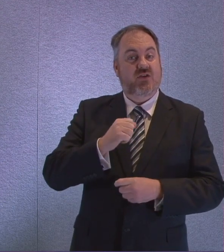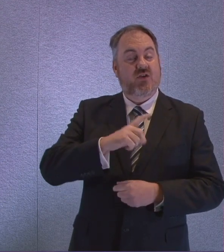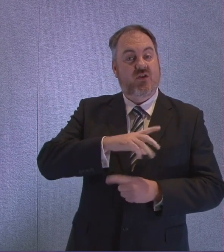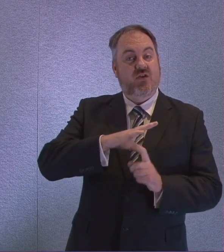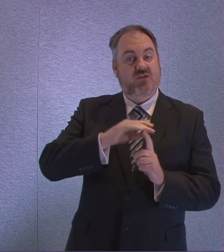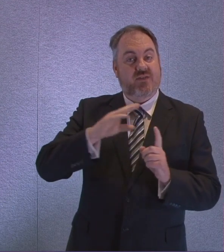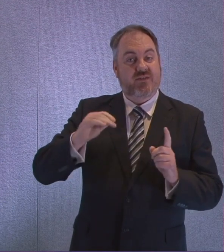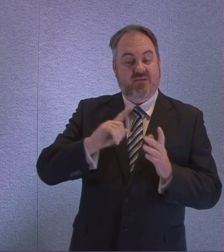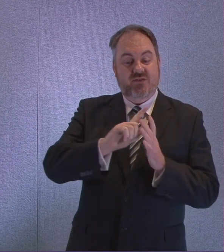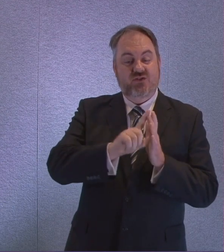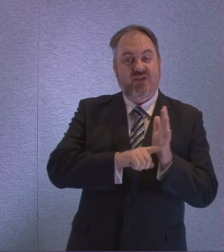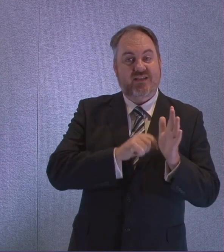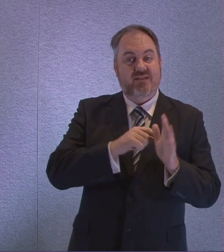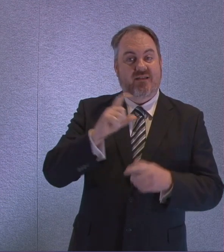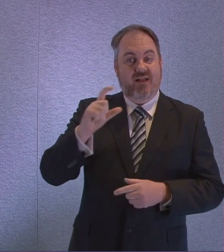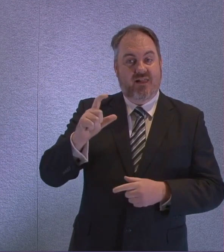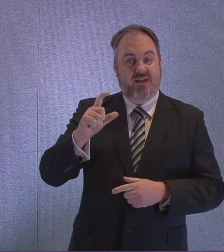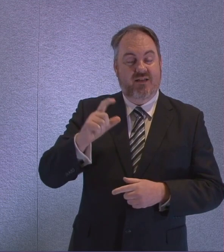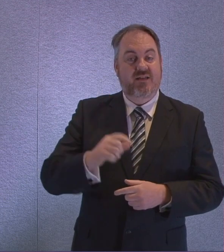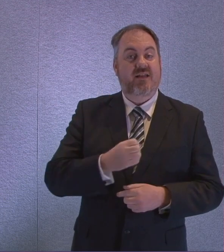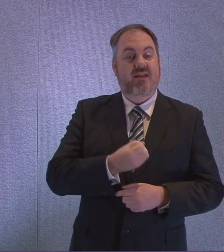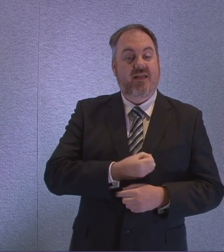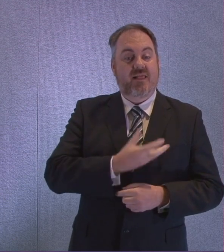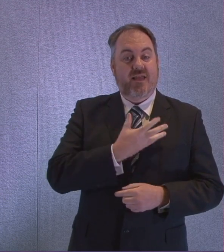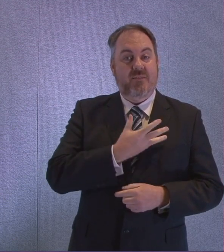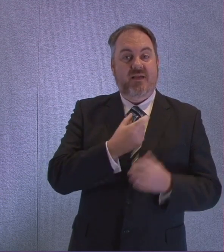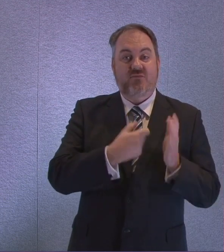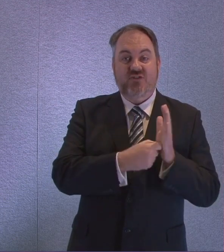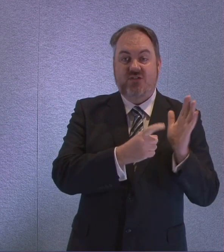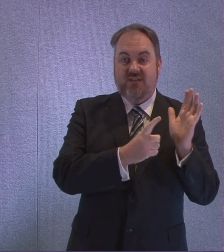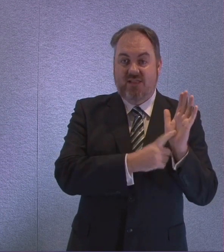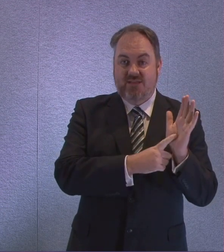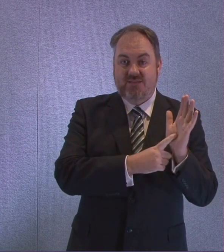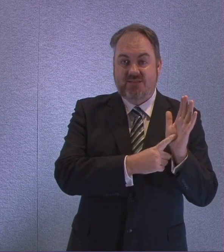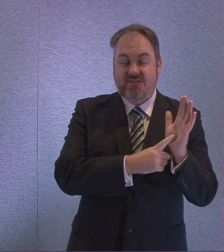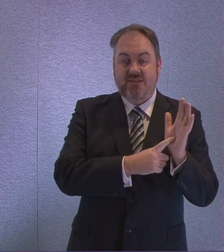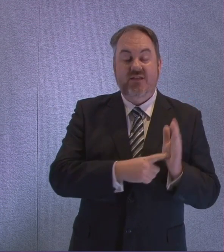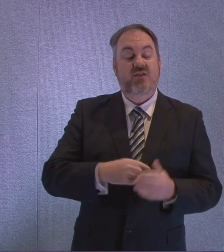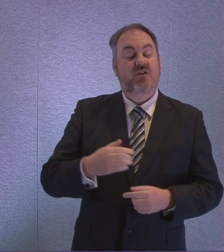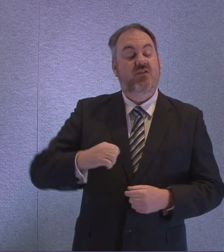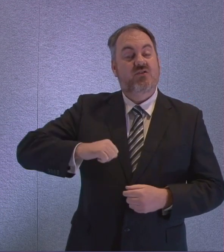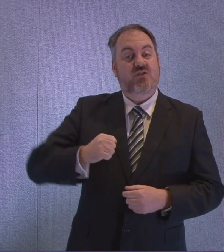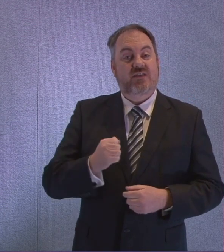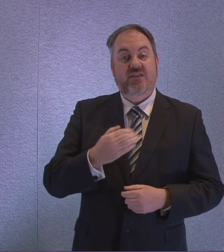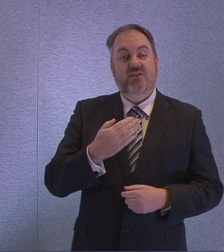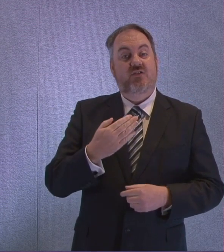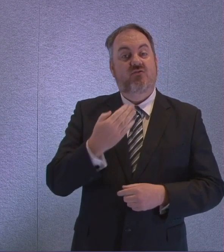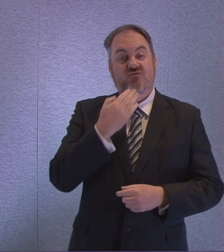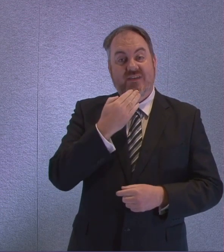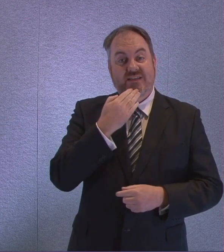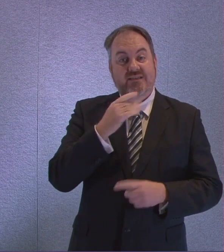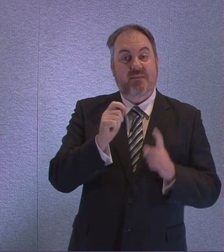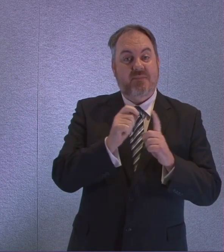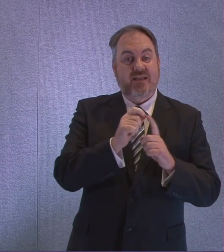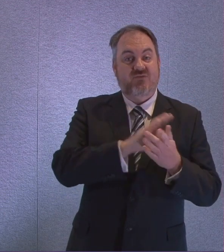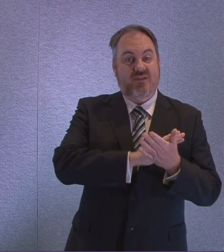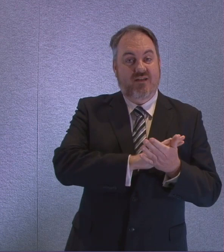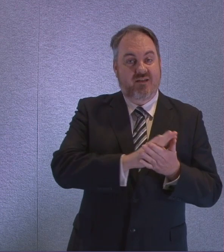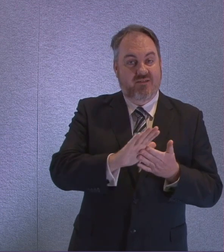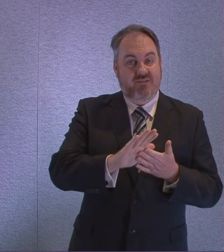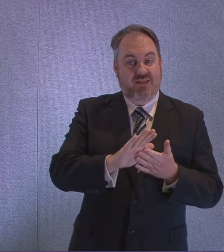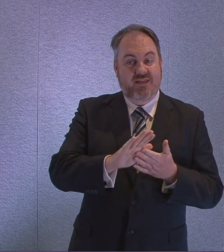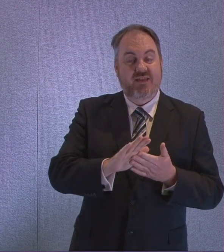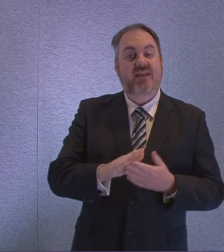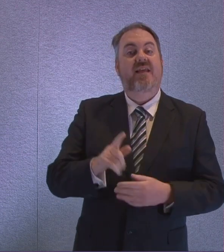Carlow, of Scottish Labour, Richard Leonard, the co-leader of the Scottish Greens, Patrick Harvey, and the leader of the Scottish